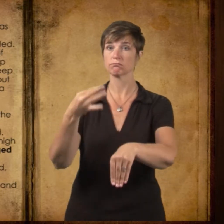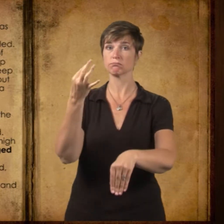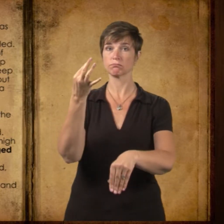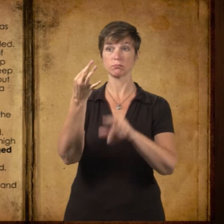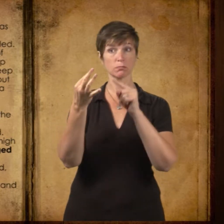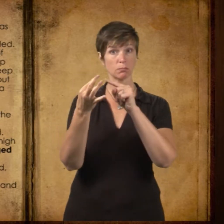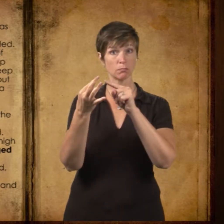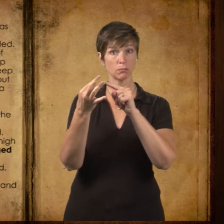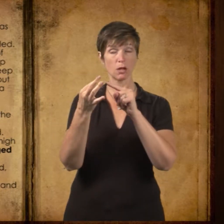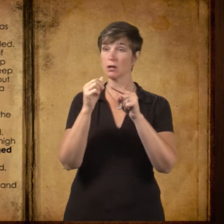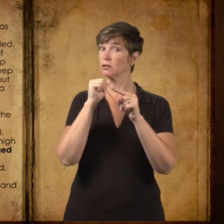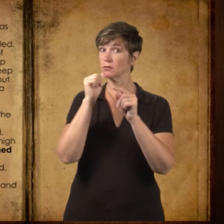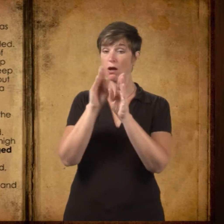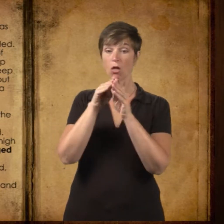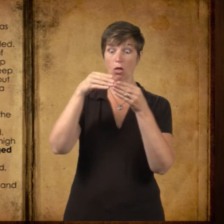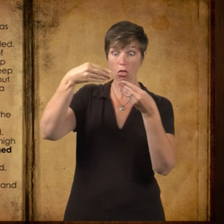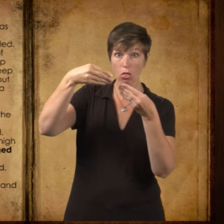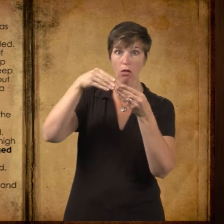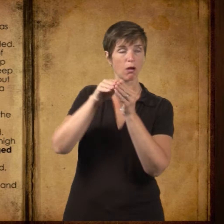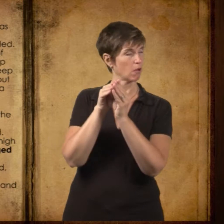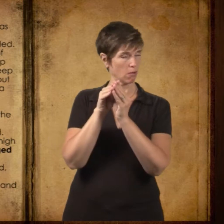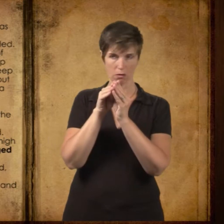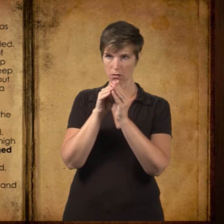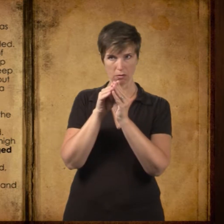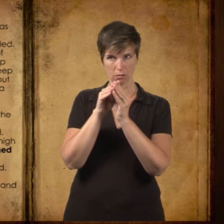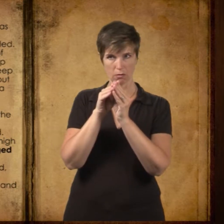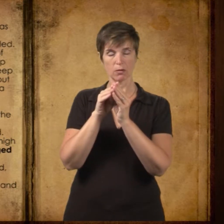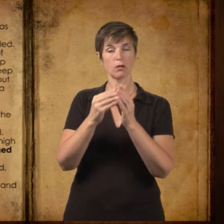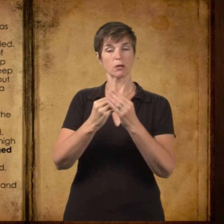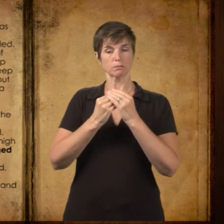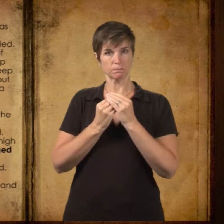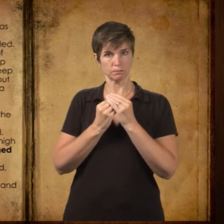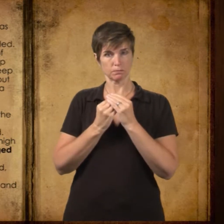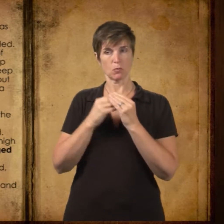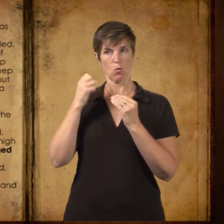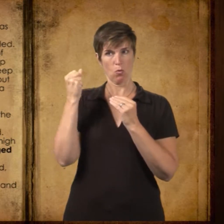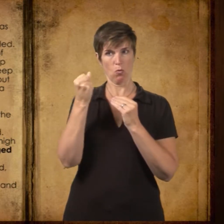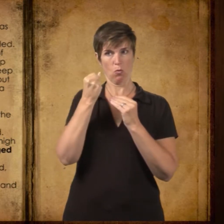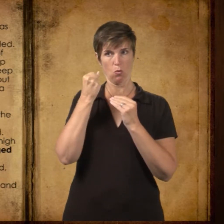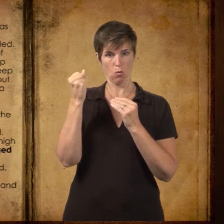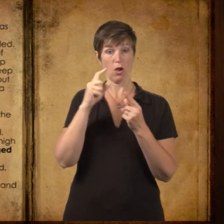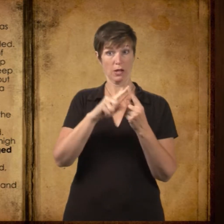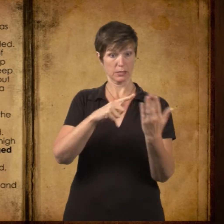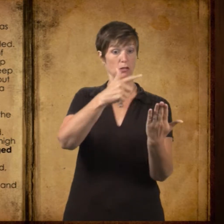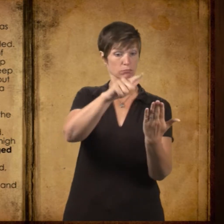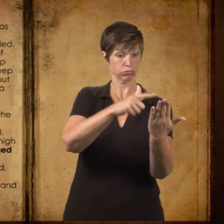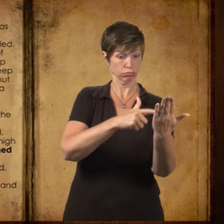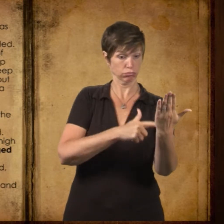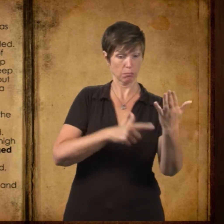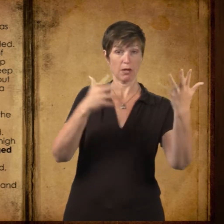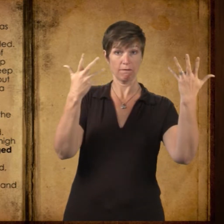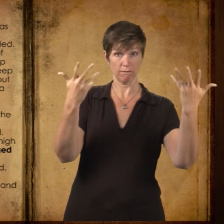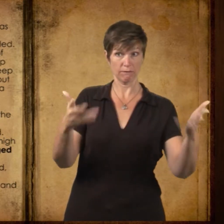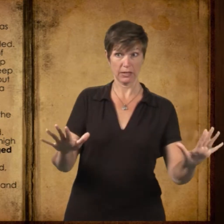Keep the paper folded in your hand without looking at it until everyone has had a turn. Everything clear?